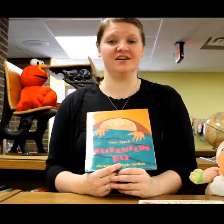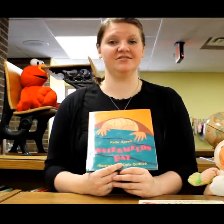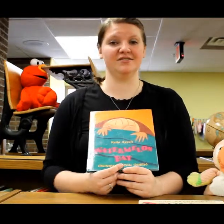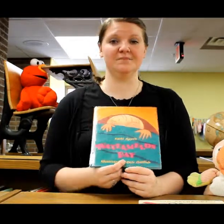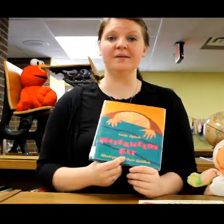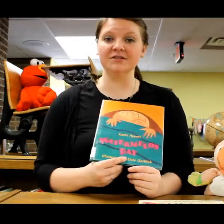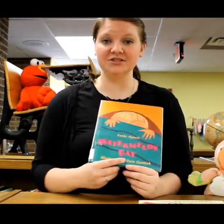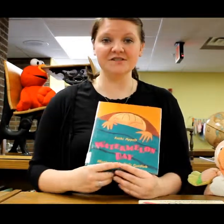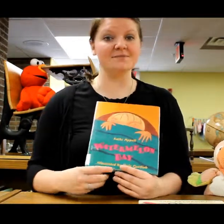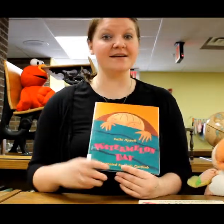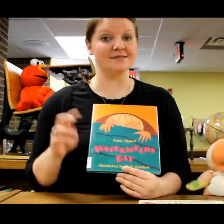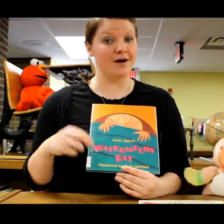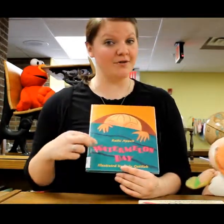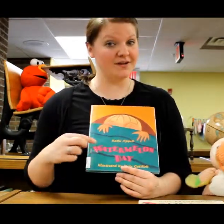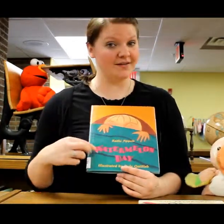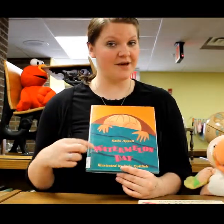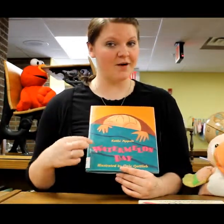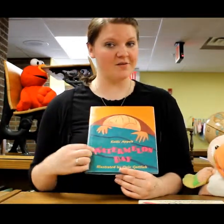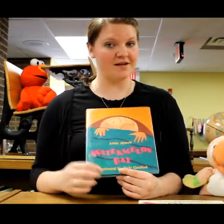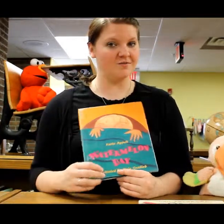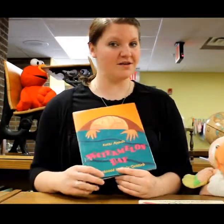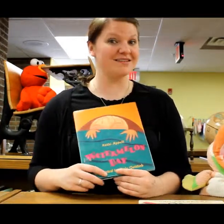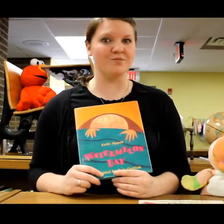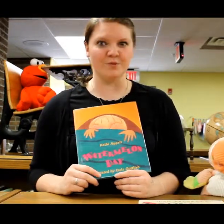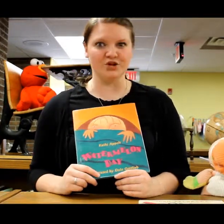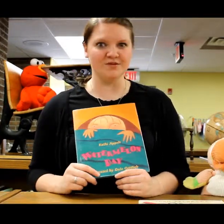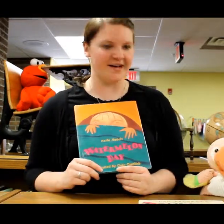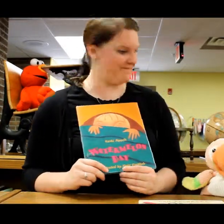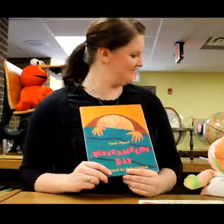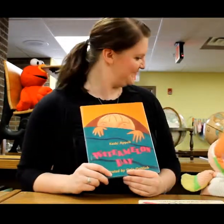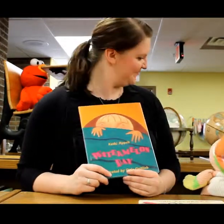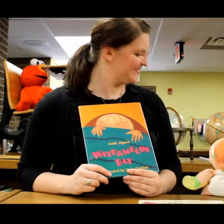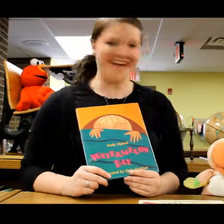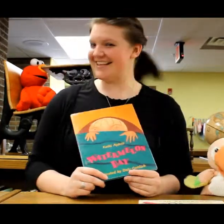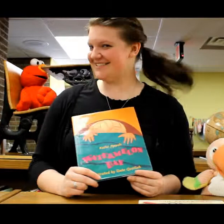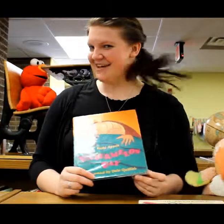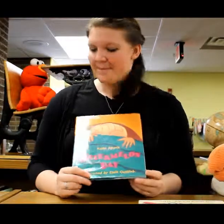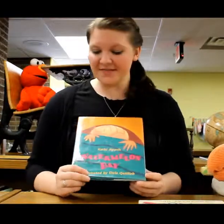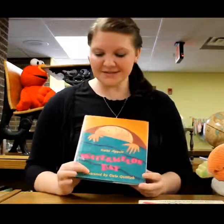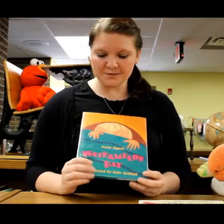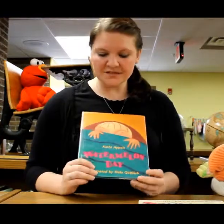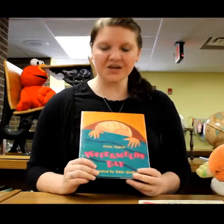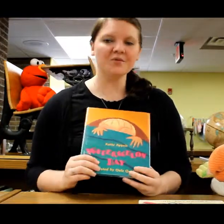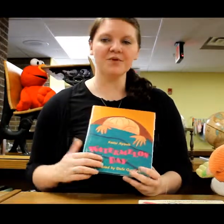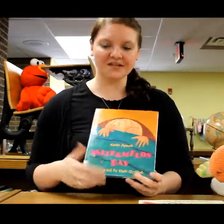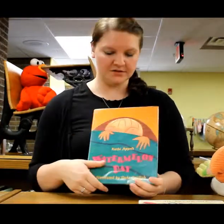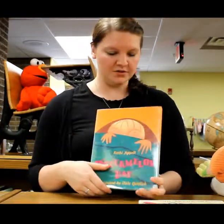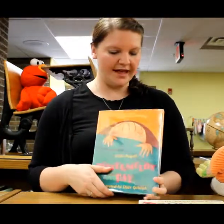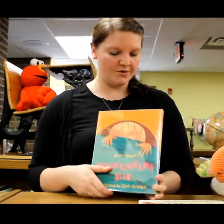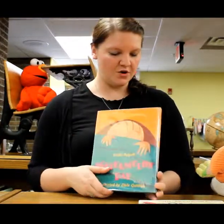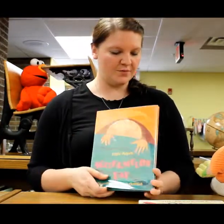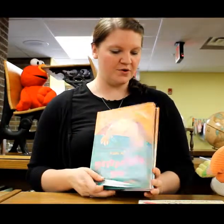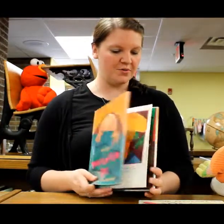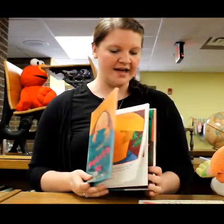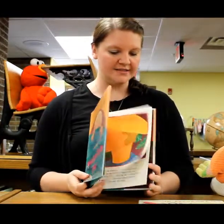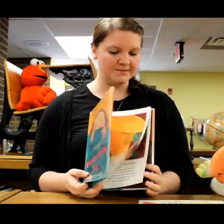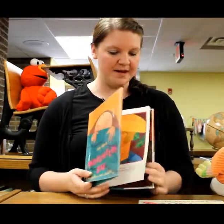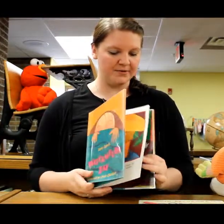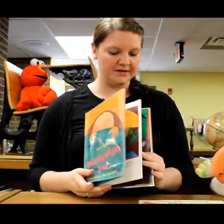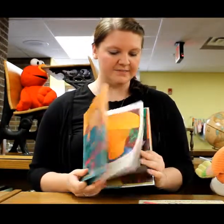Authors and publishers make small read aloud watermelon books and we would use it. Please. Thank you. Yes. But this one was good. Like normal, we had some paper clips.